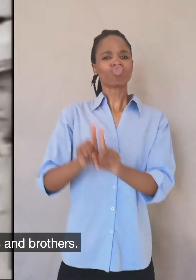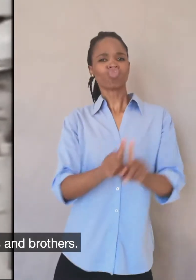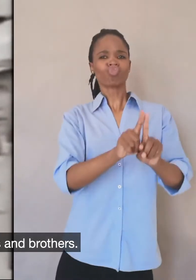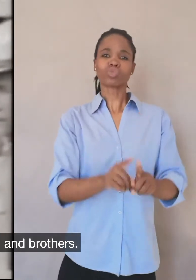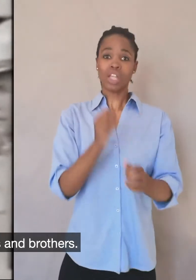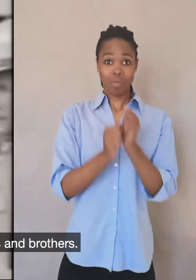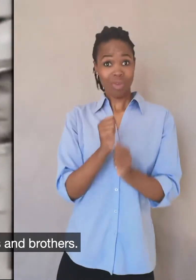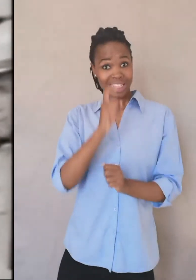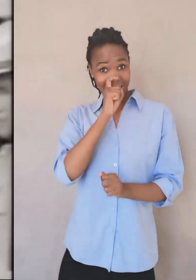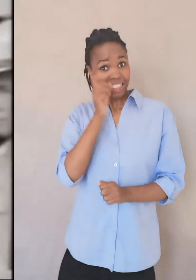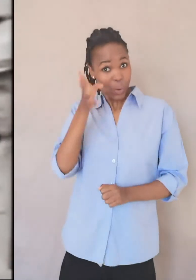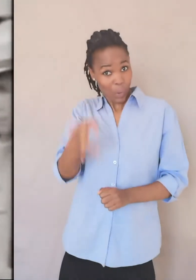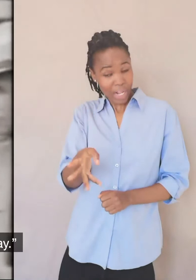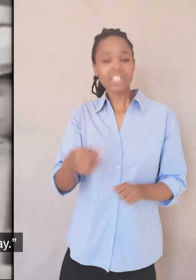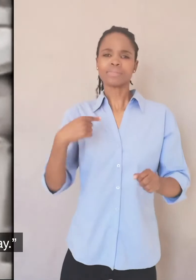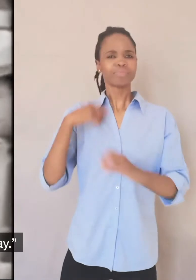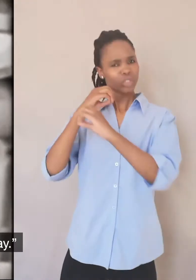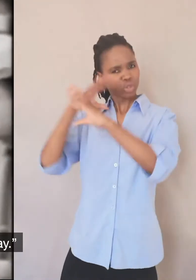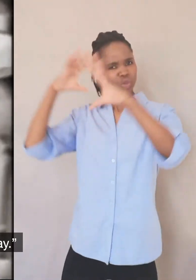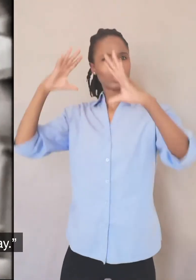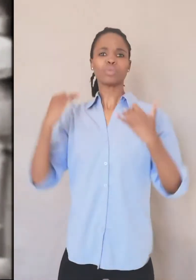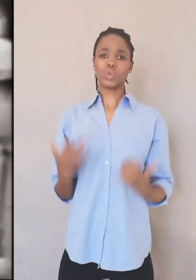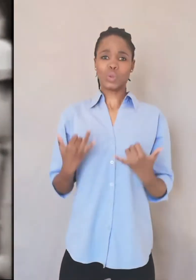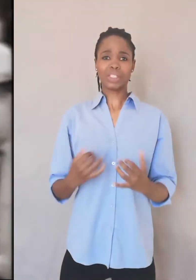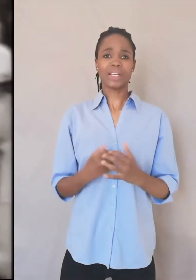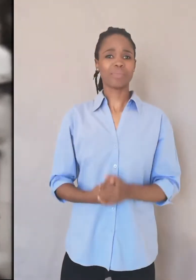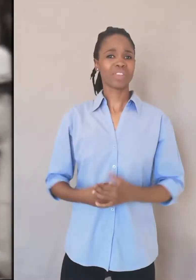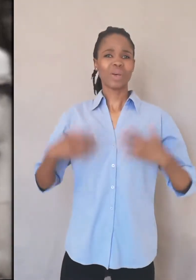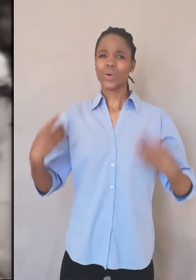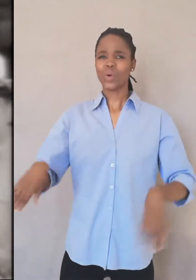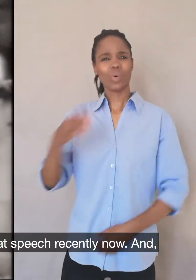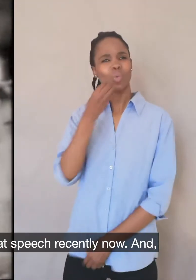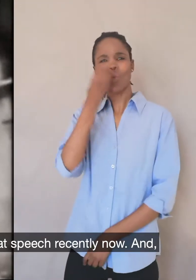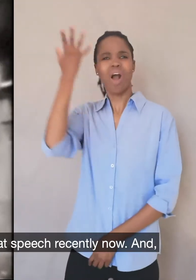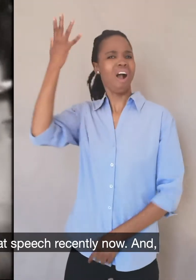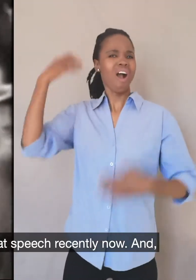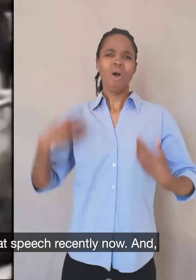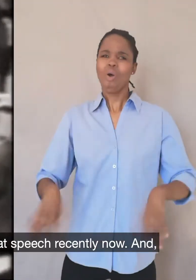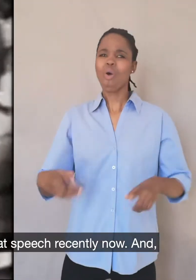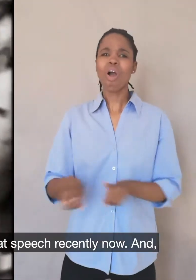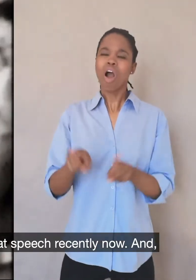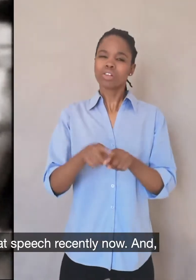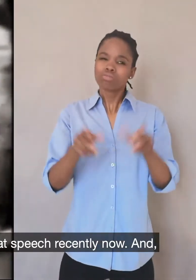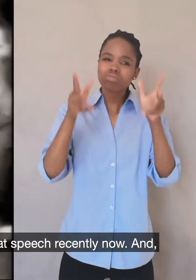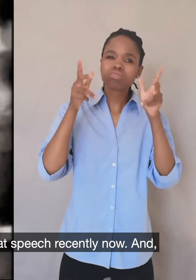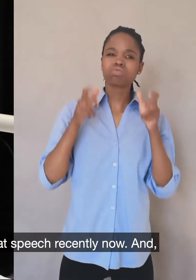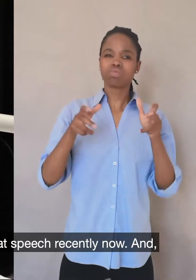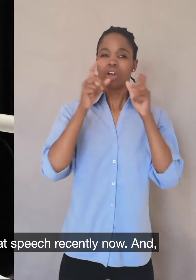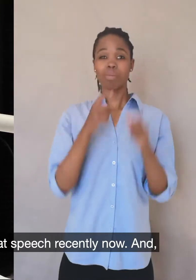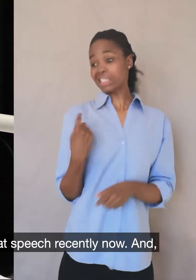sisters and brothers. I have a dream today. Magic. That's incredible. And I listened to that speech recently now.